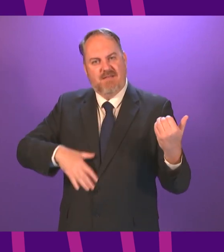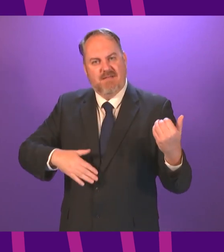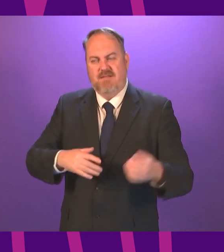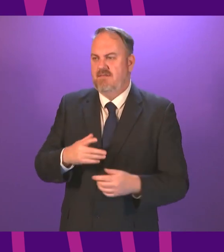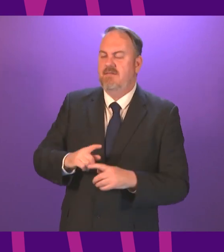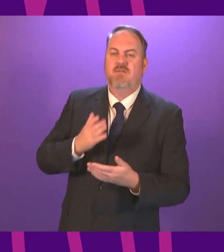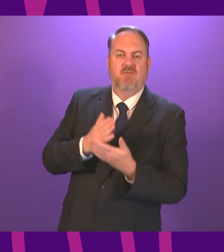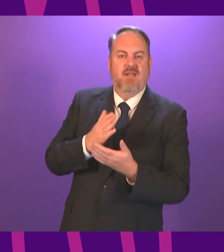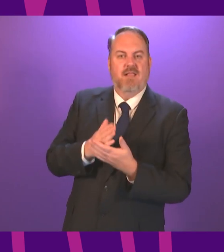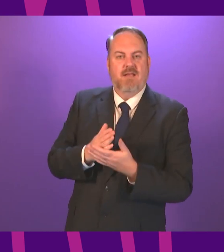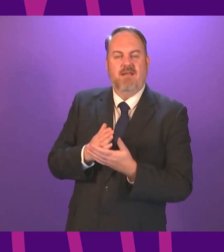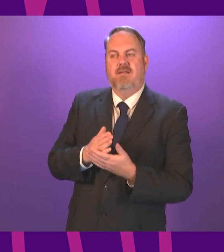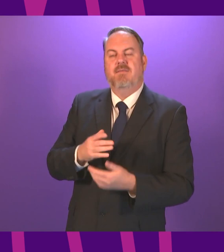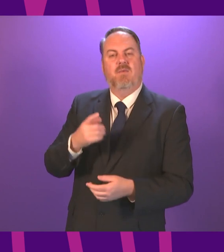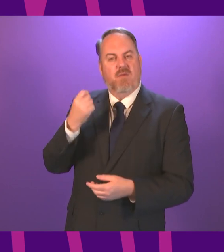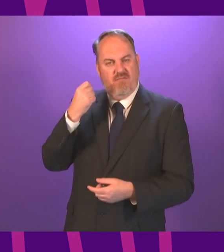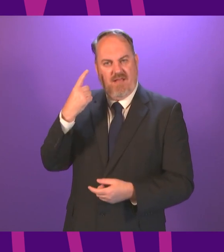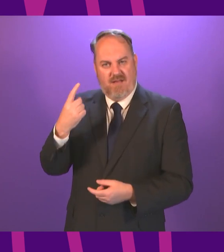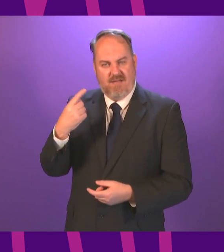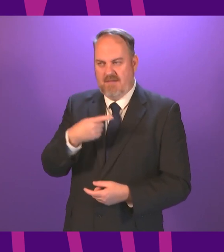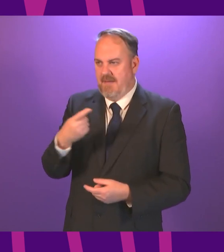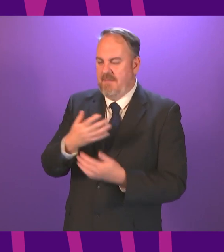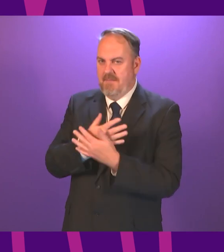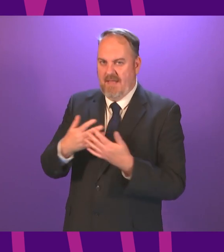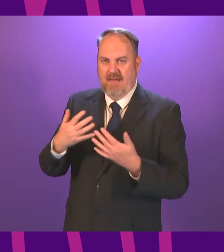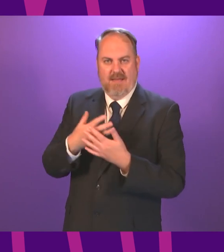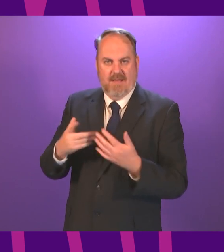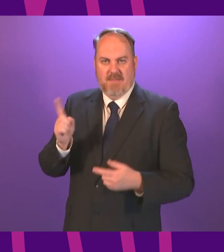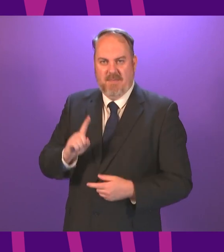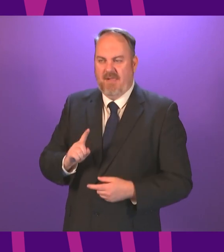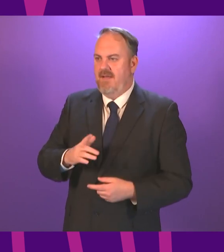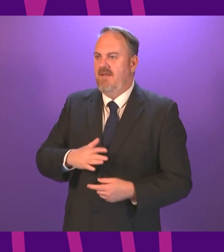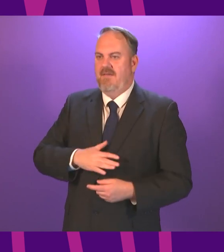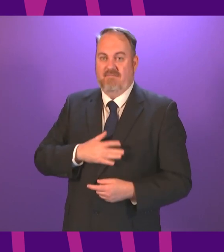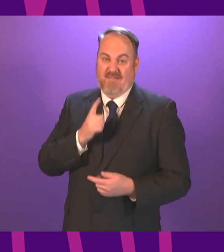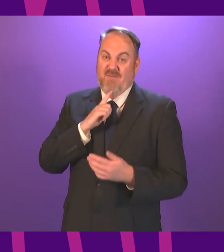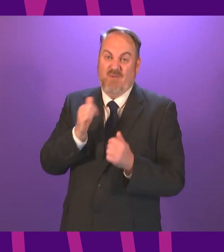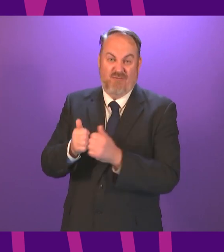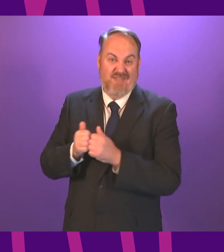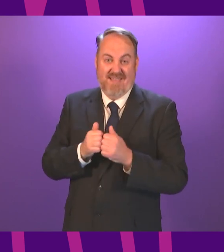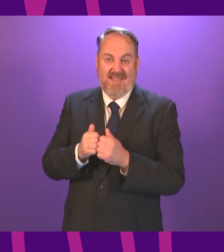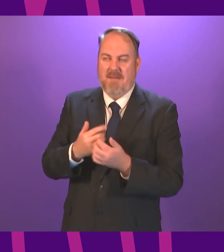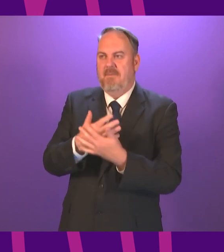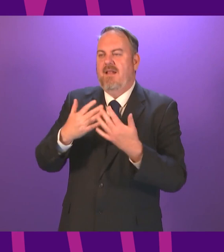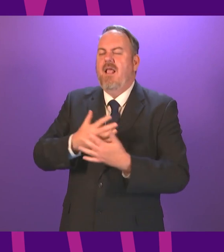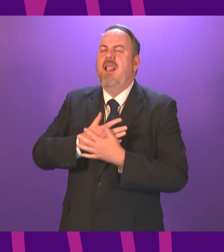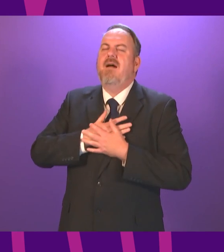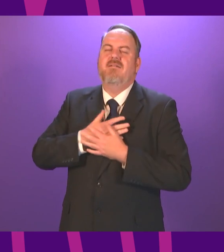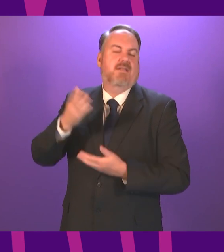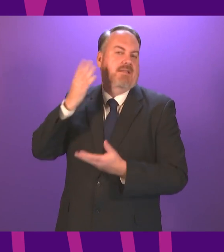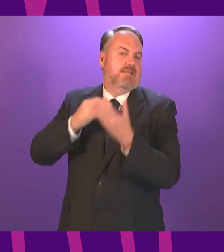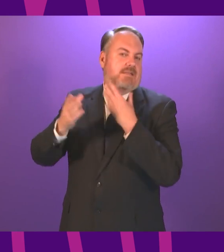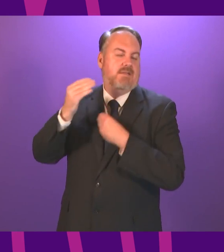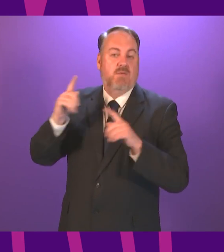that can often be overlooked and let's face it music brings us joy whether in music or in